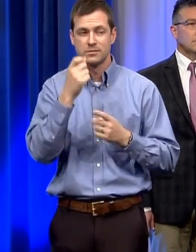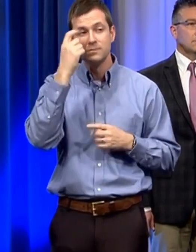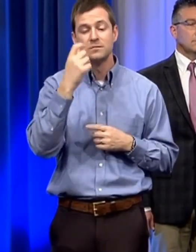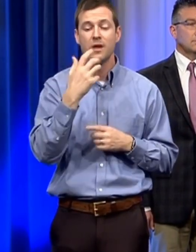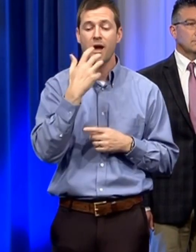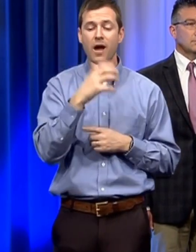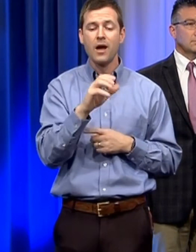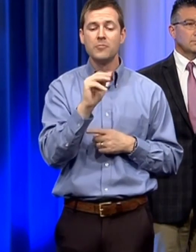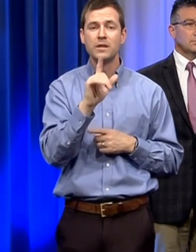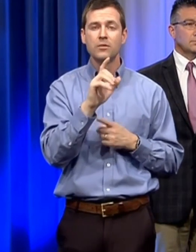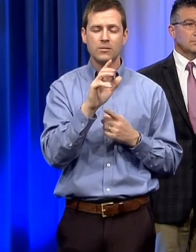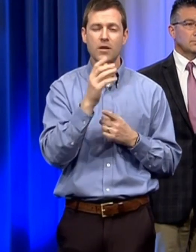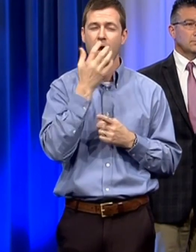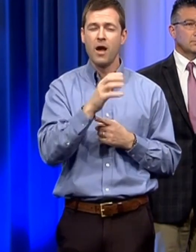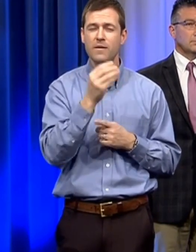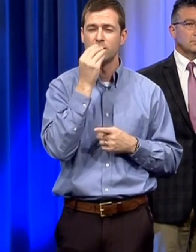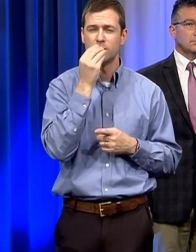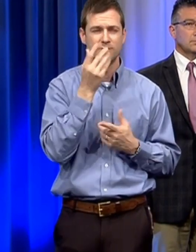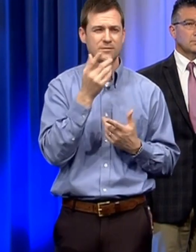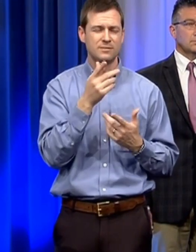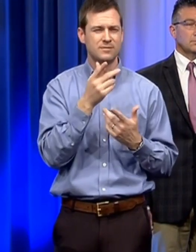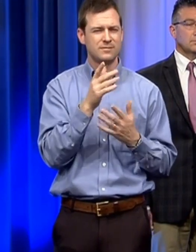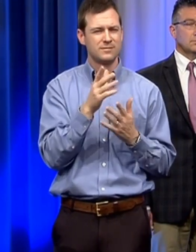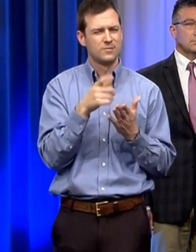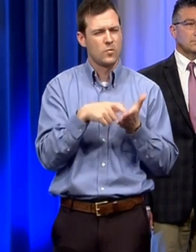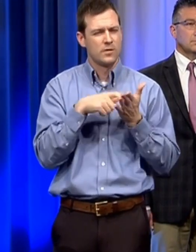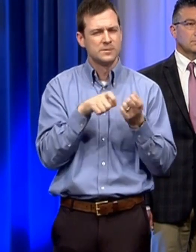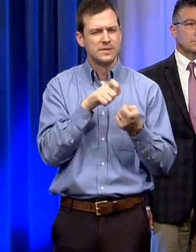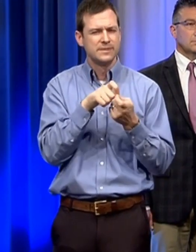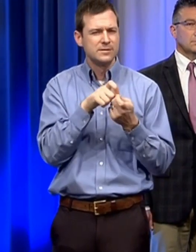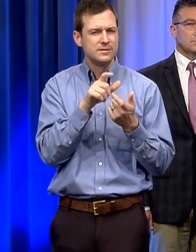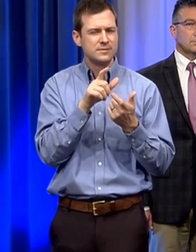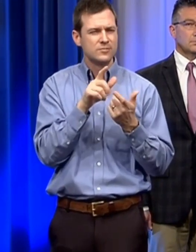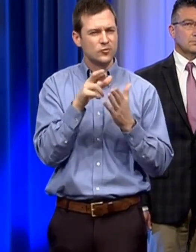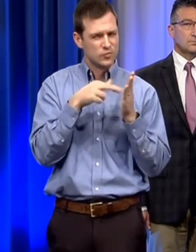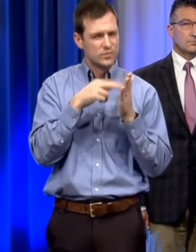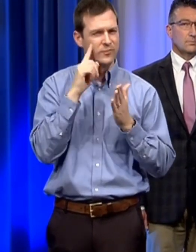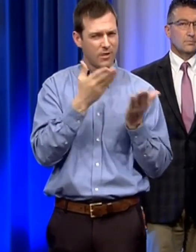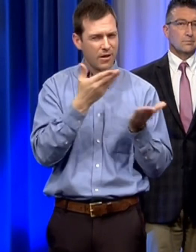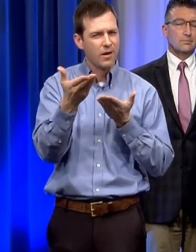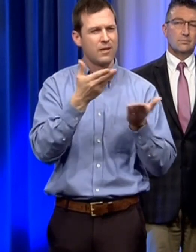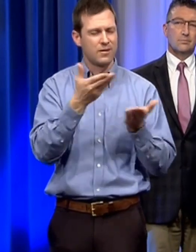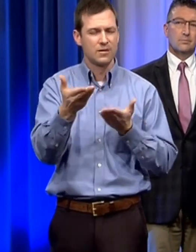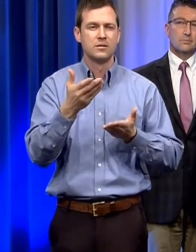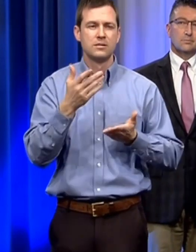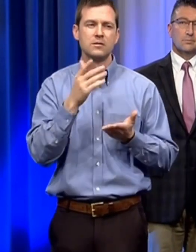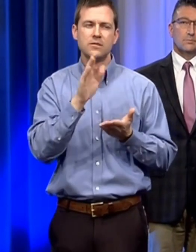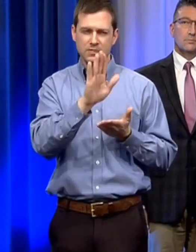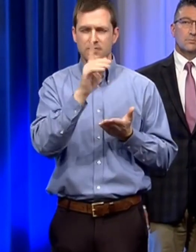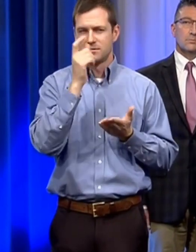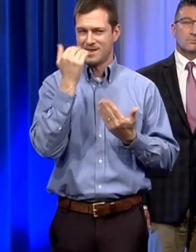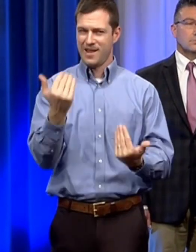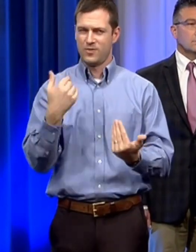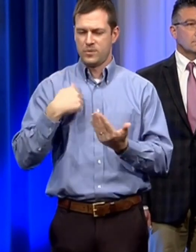hot meals out unless we have the right the proper way to transport them but but we have actually been working on that all day today our staff's been on that